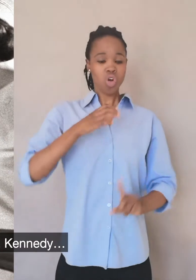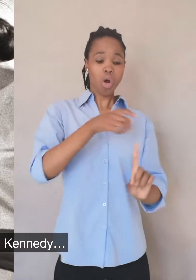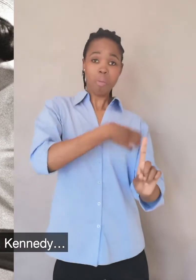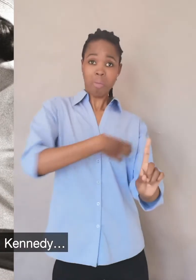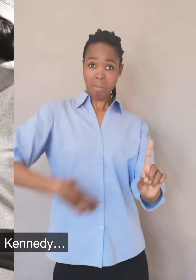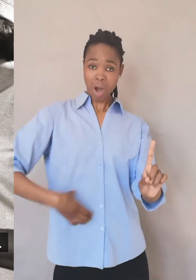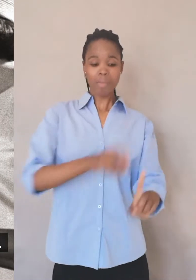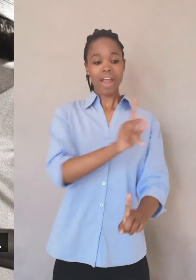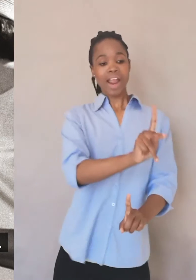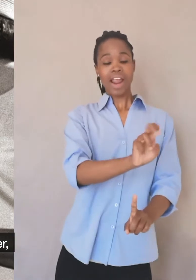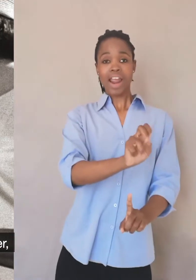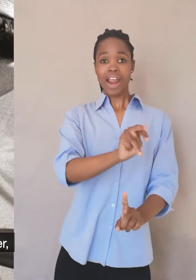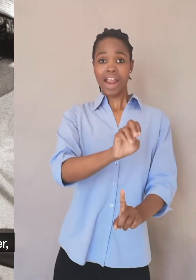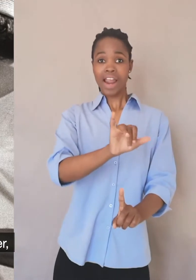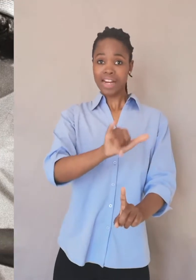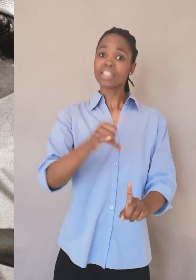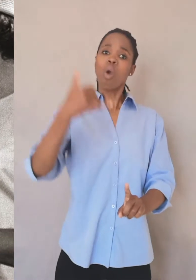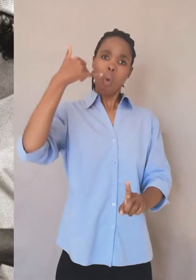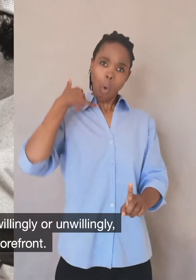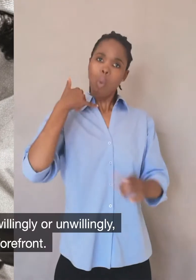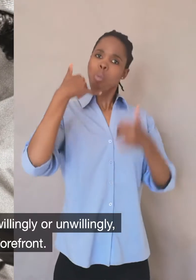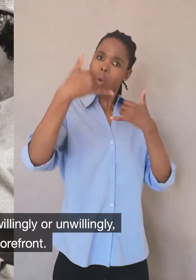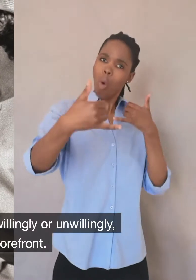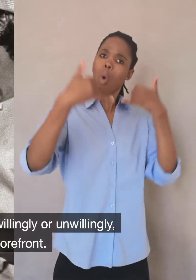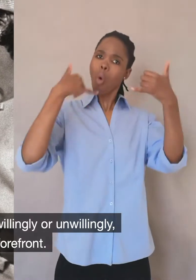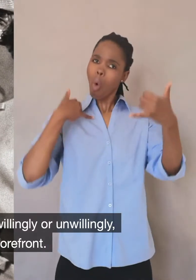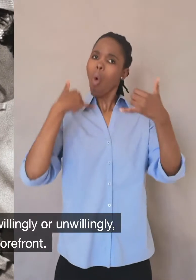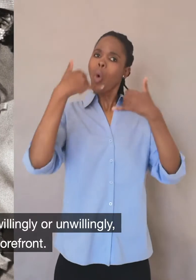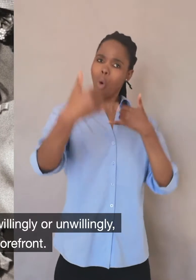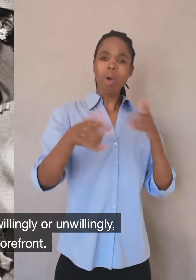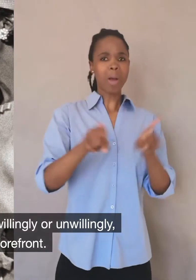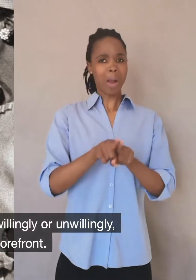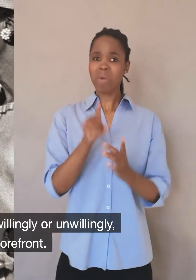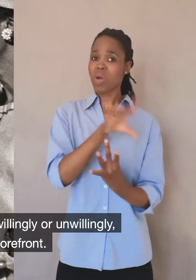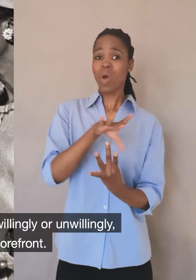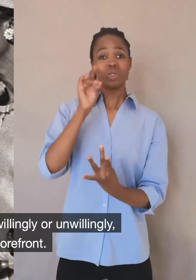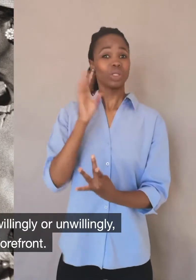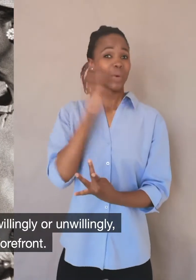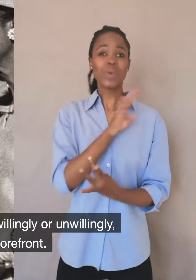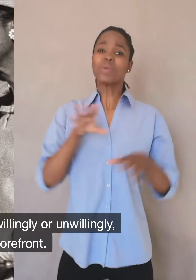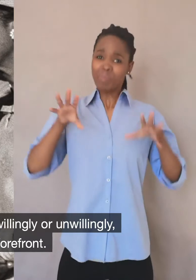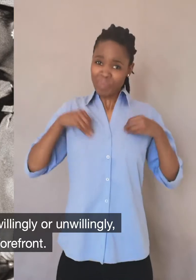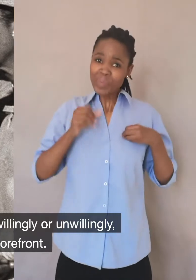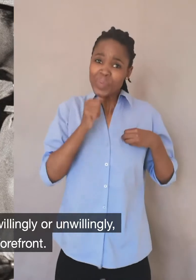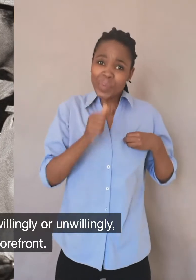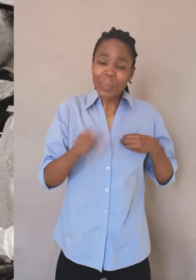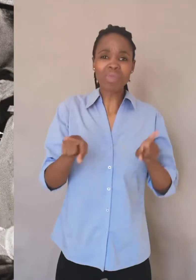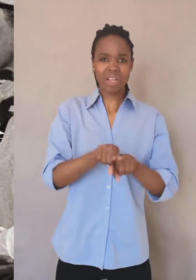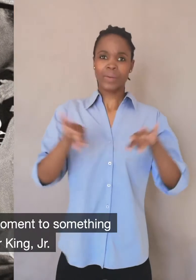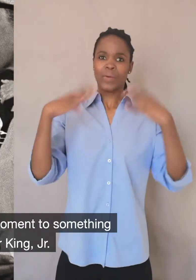F. Kennedy. That's right. He called her. I mean, she was just thrust, maybe willingly or unwillingly. She was thrust into the forefront. I just want